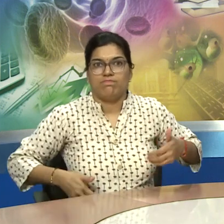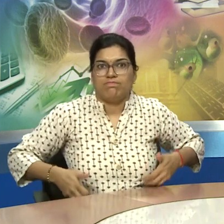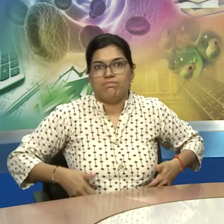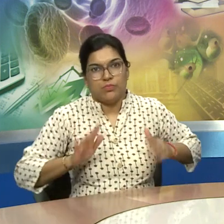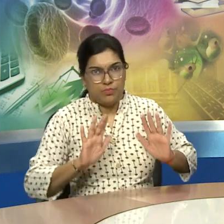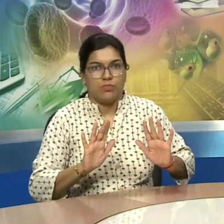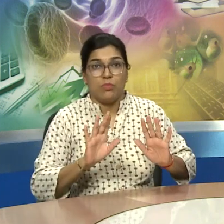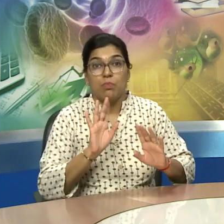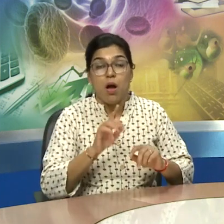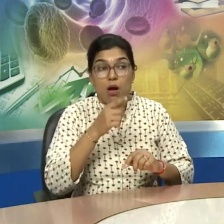was known as